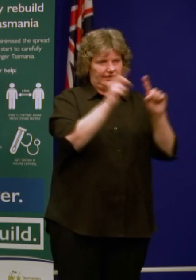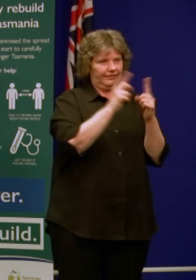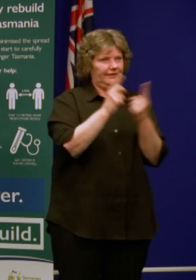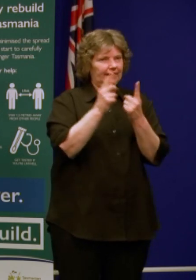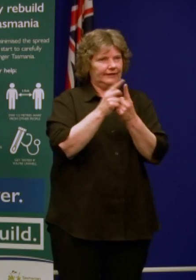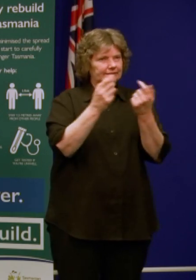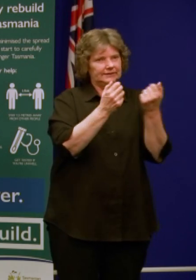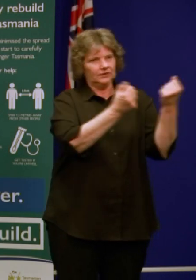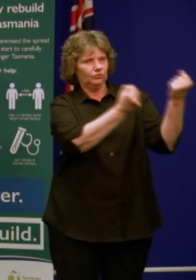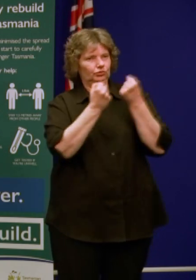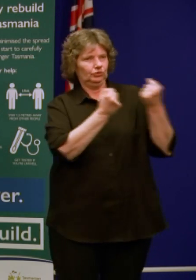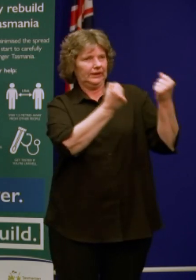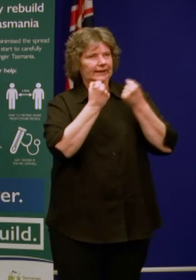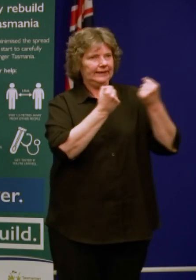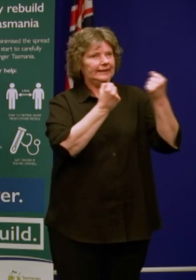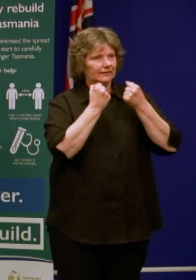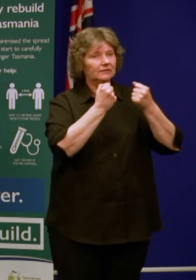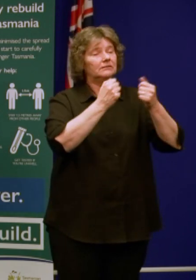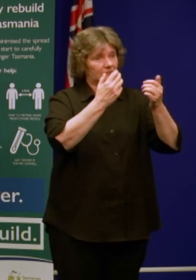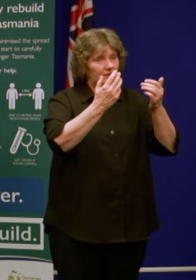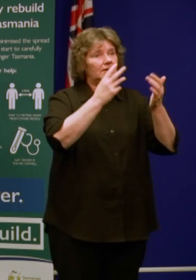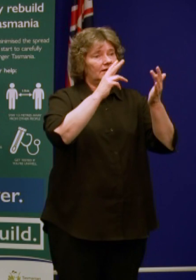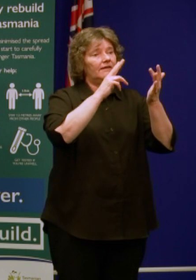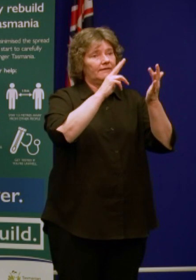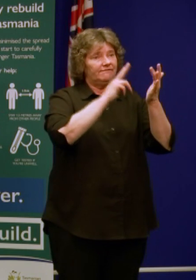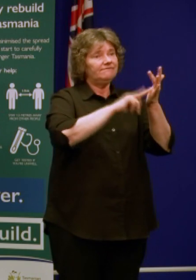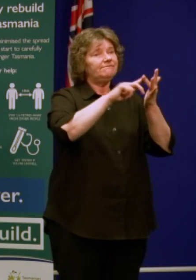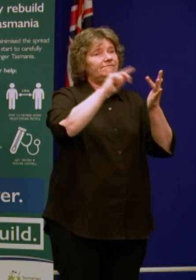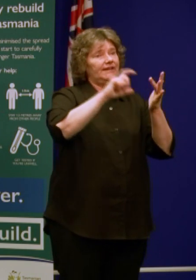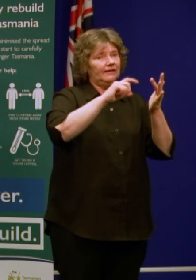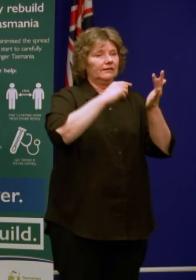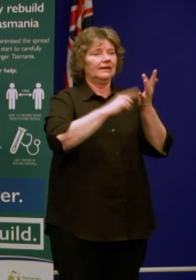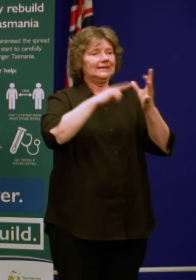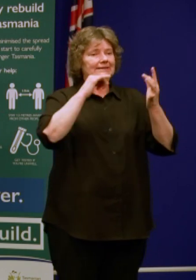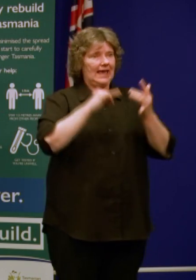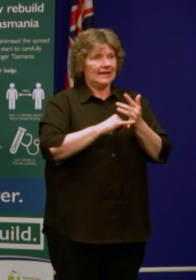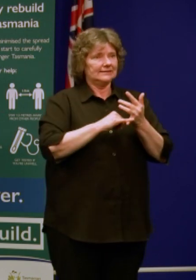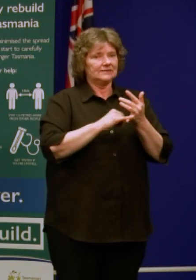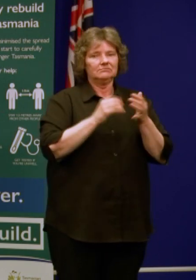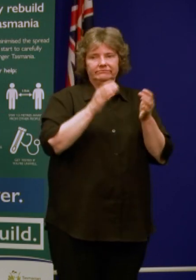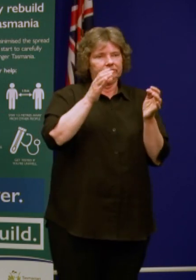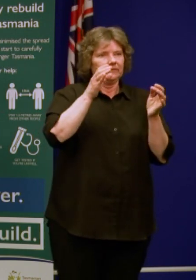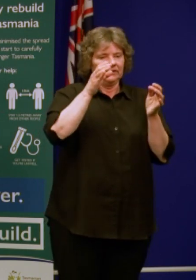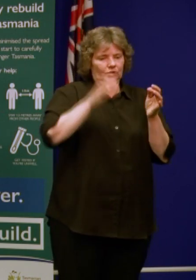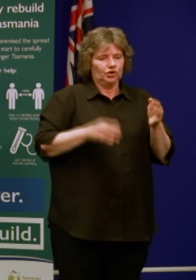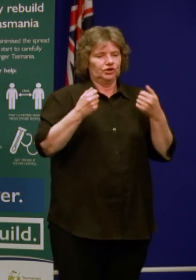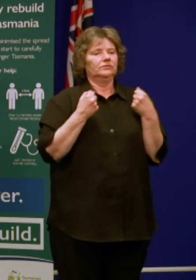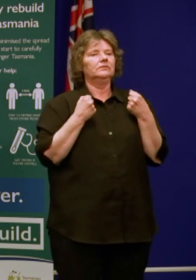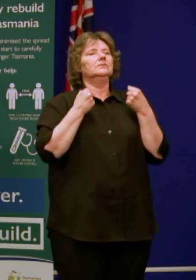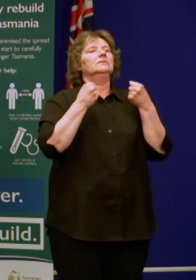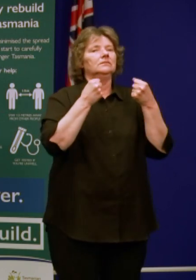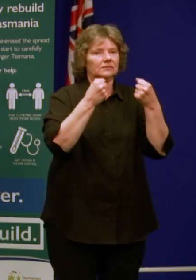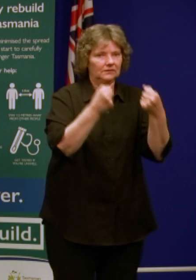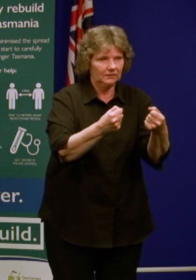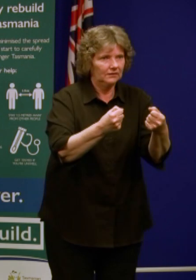Victorian side or on the Tasmanian side by drivers. then another driver meets the ship when